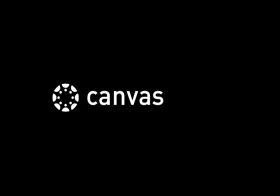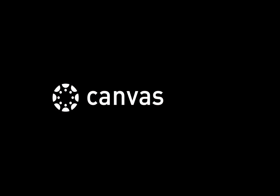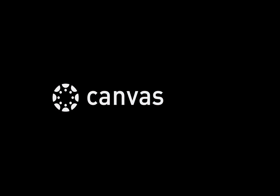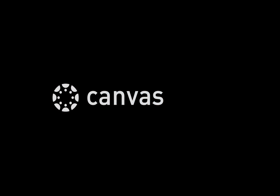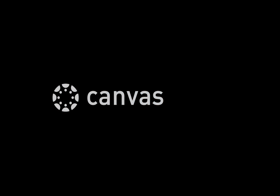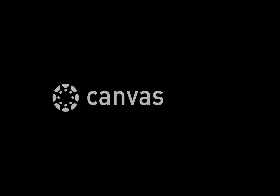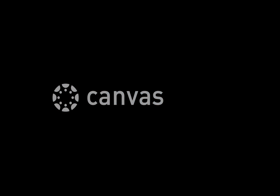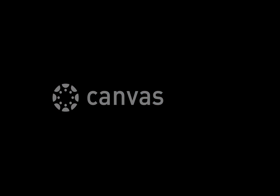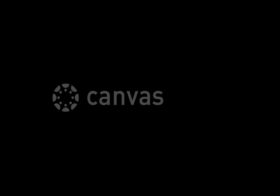We've we've We've Our are you don't have them